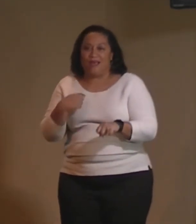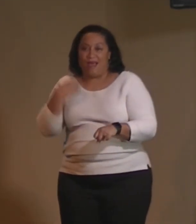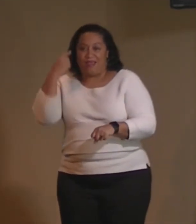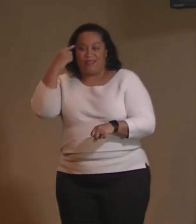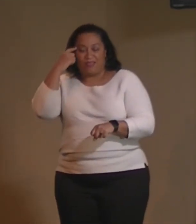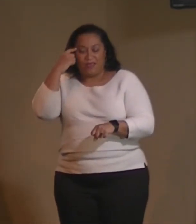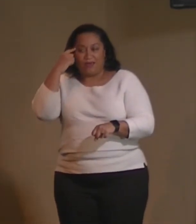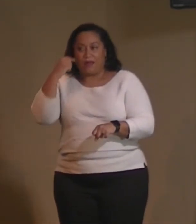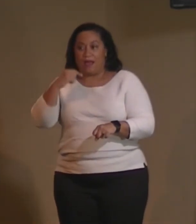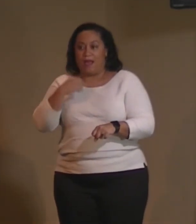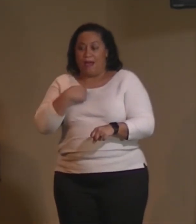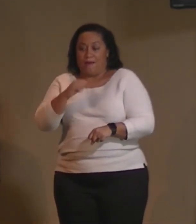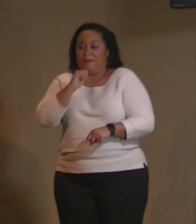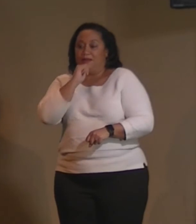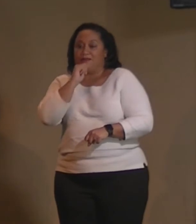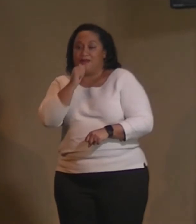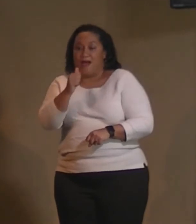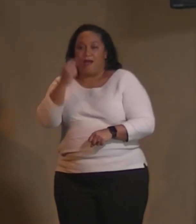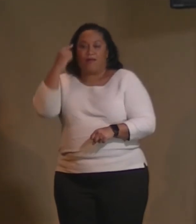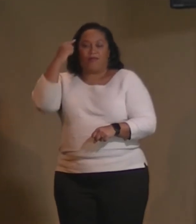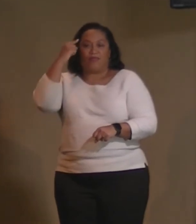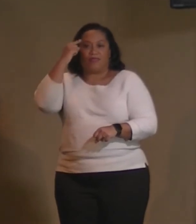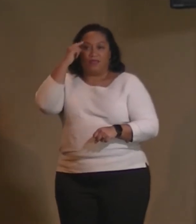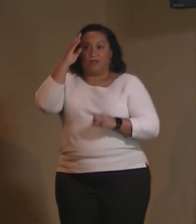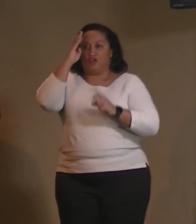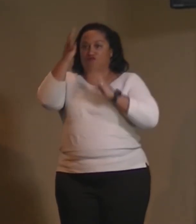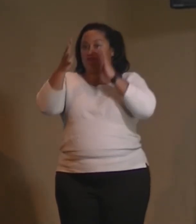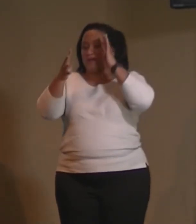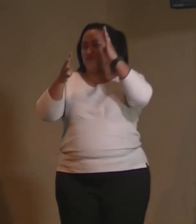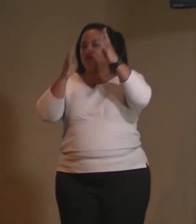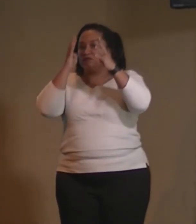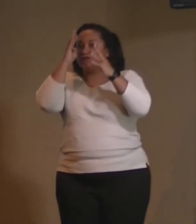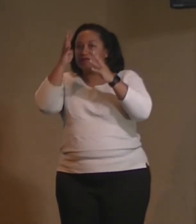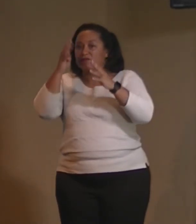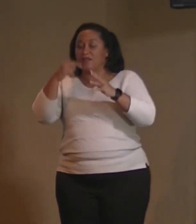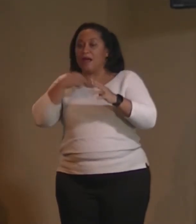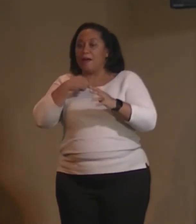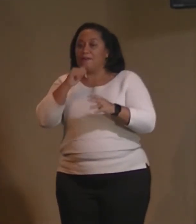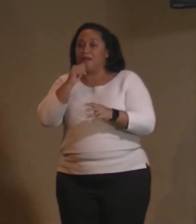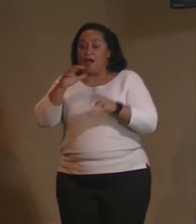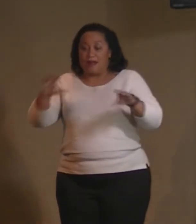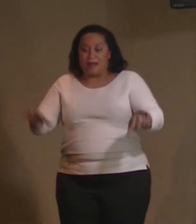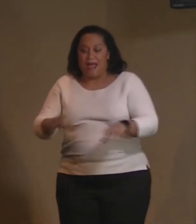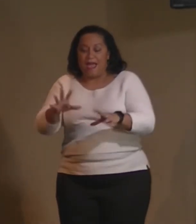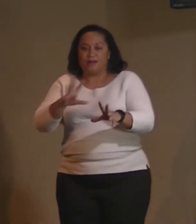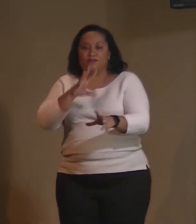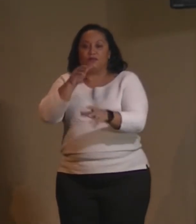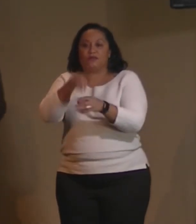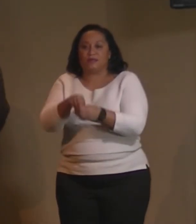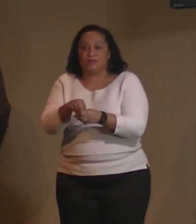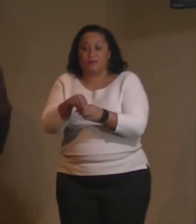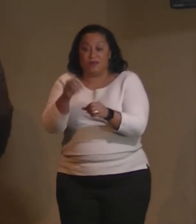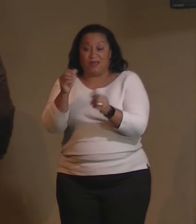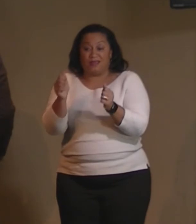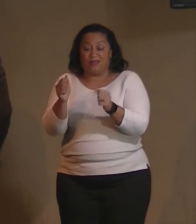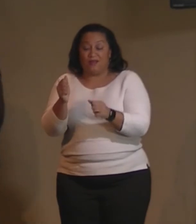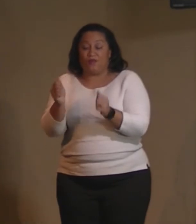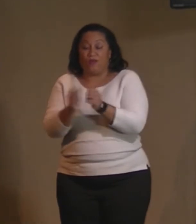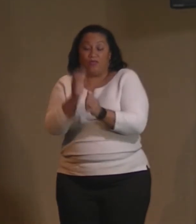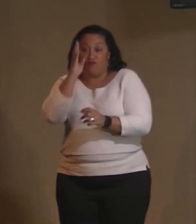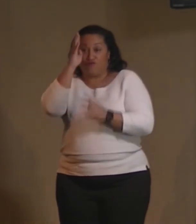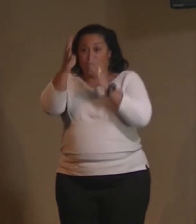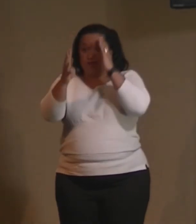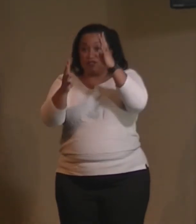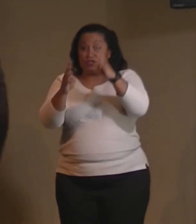thinking creation that I'm not an active participant in this thing called creation when consciousness